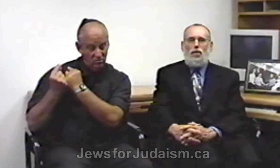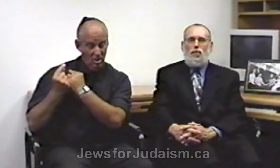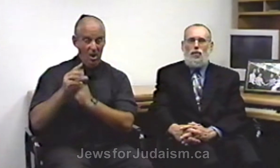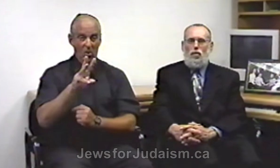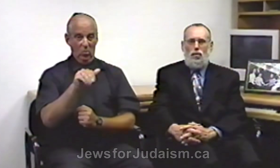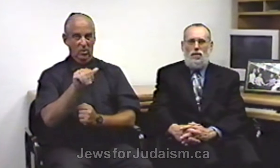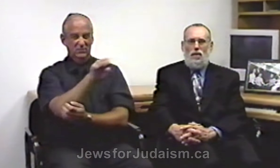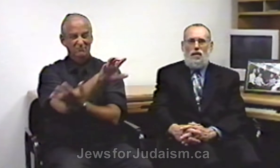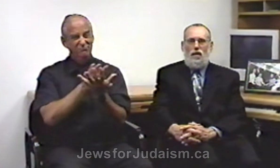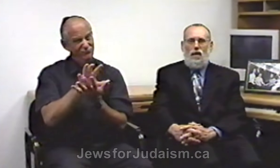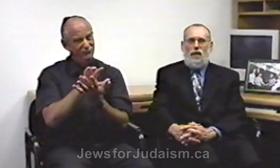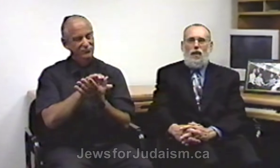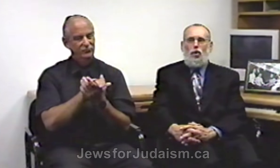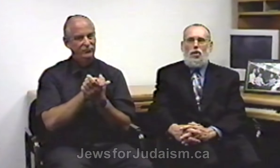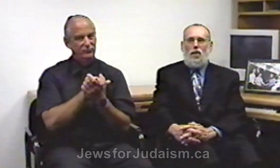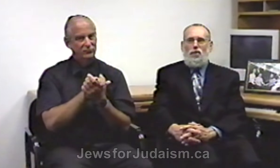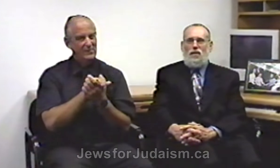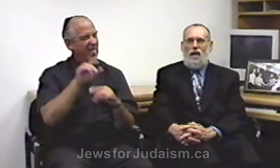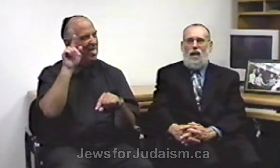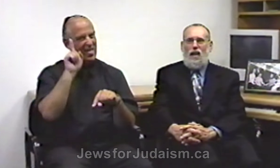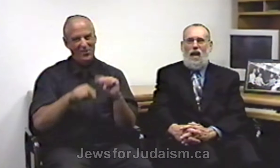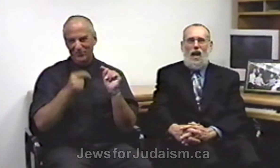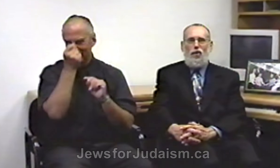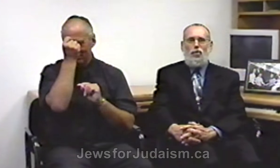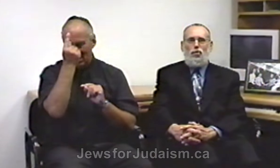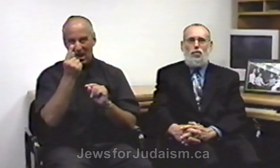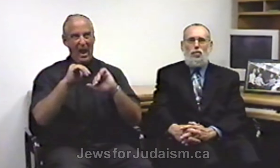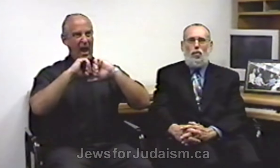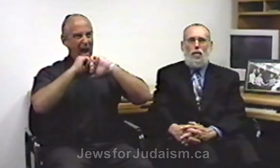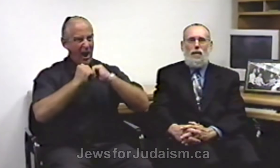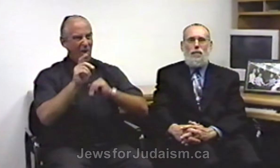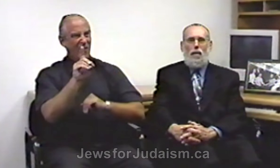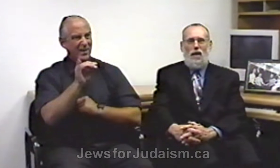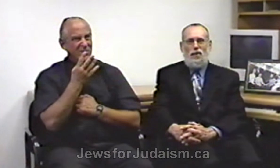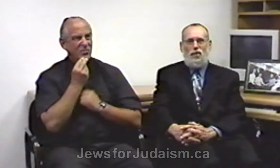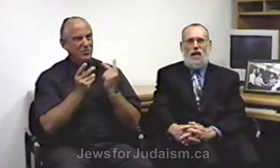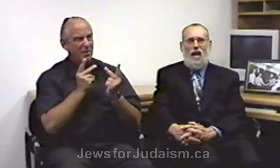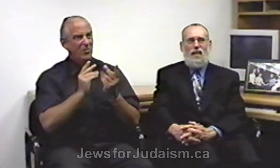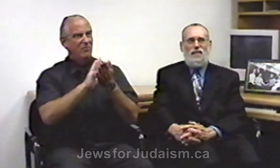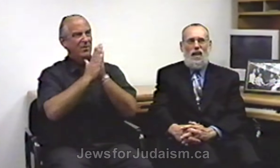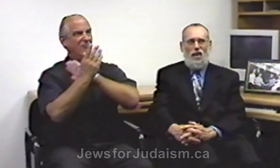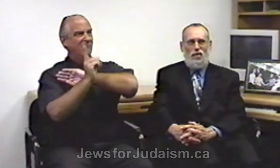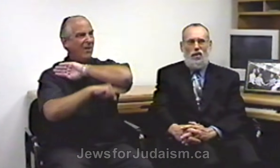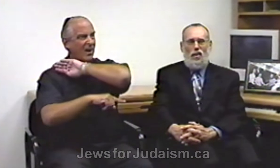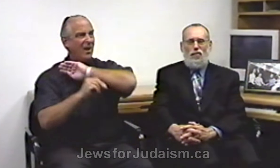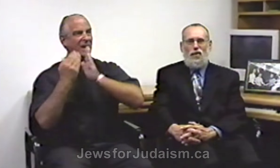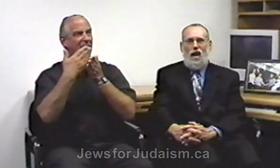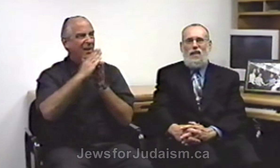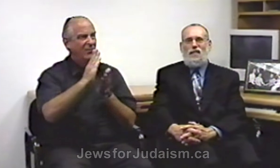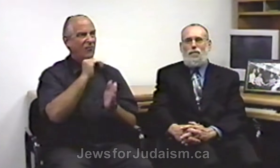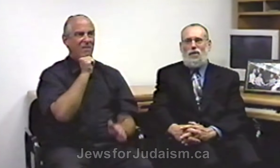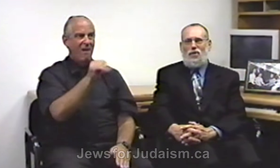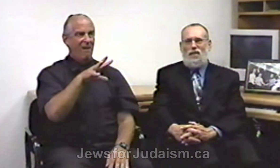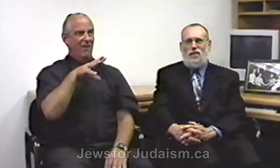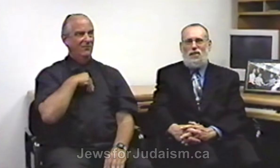confused. They couldn't understand how the Jews who were being punished and exiled for not accepting Jesus